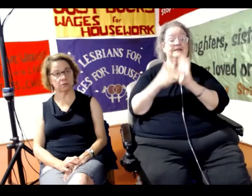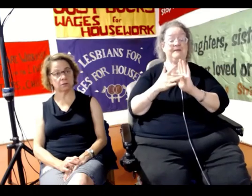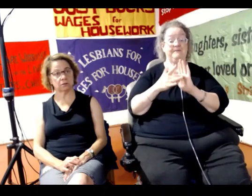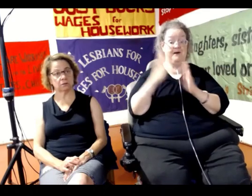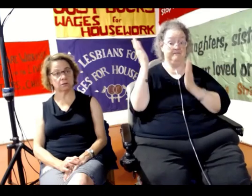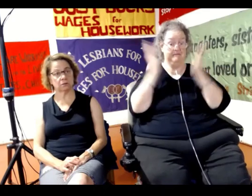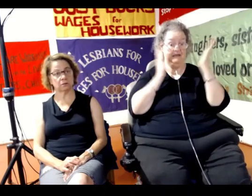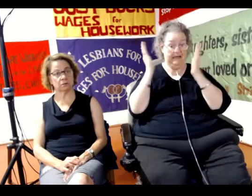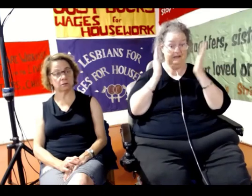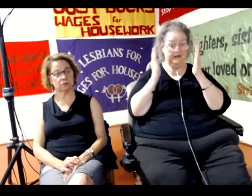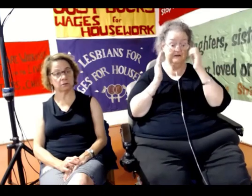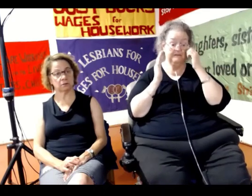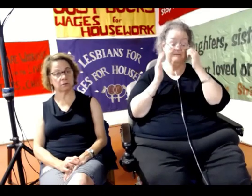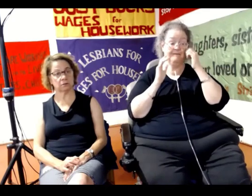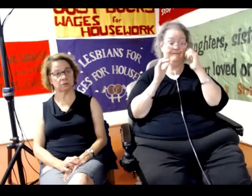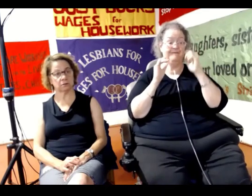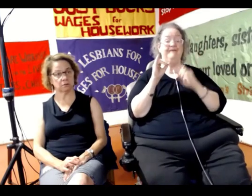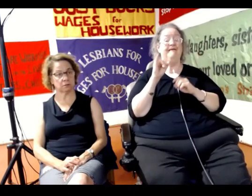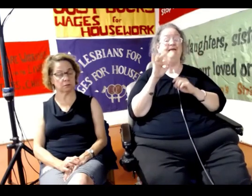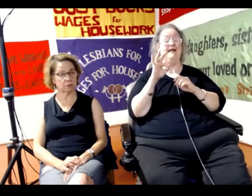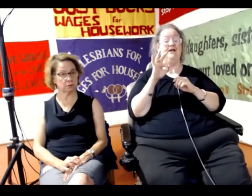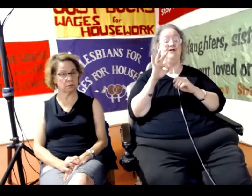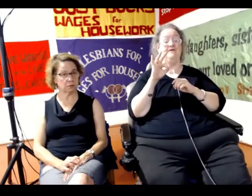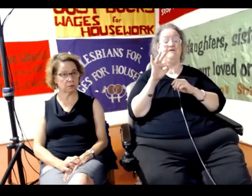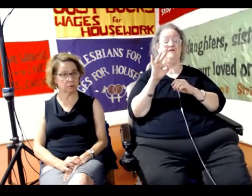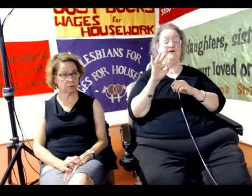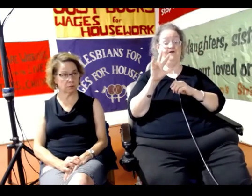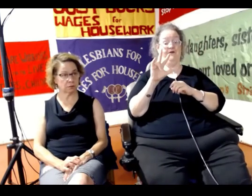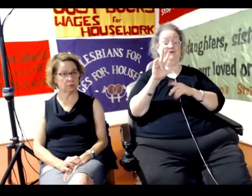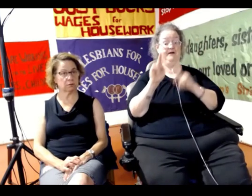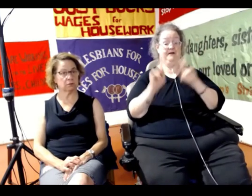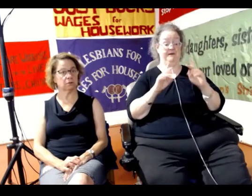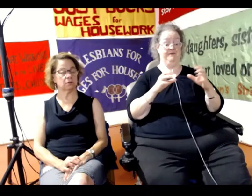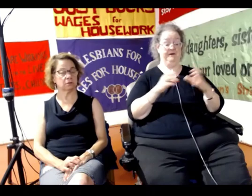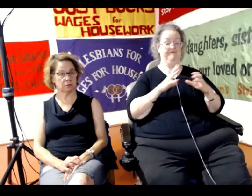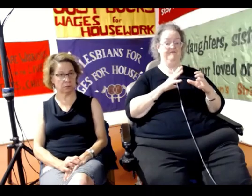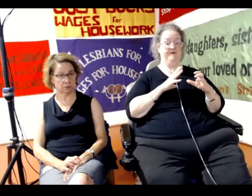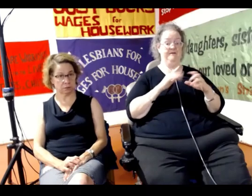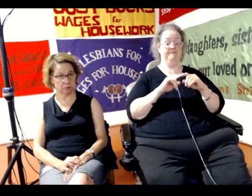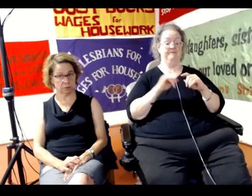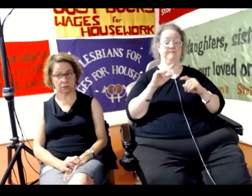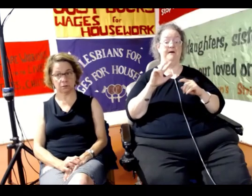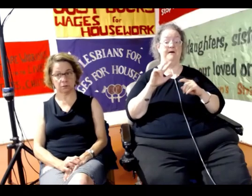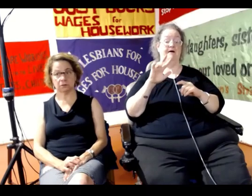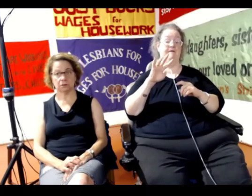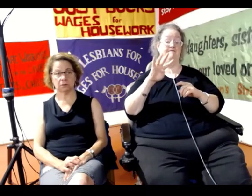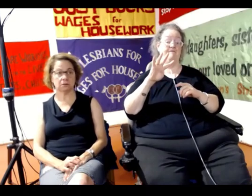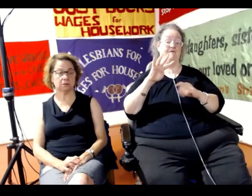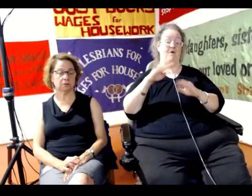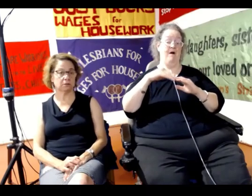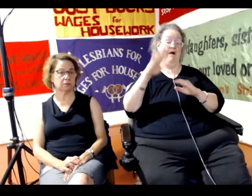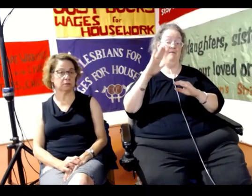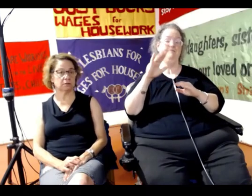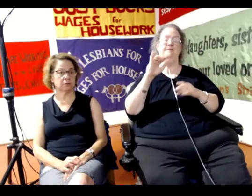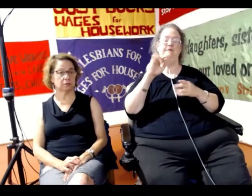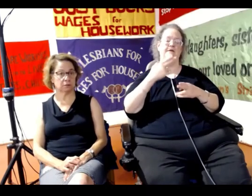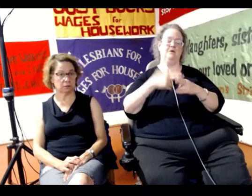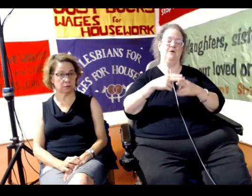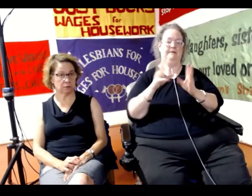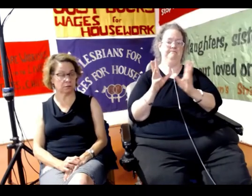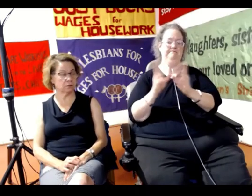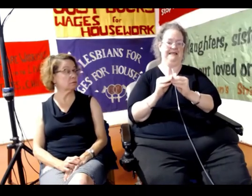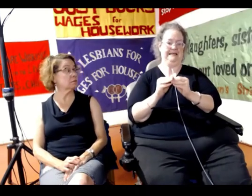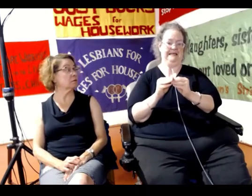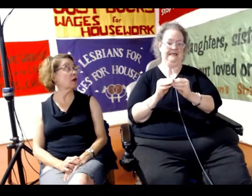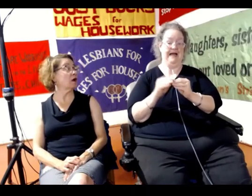when more than three people gather together, even if it's a meeting in this kind of a center, it's illegal.